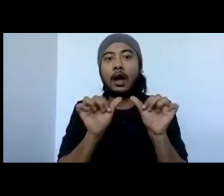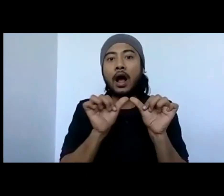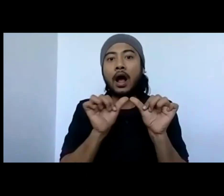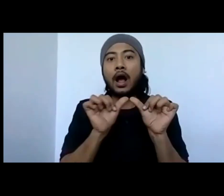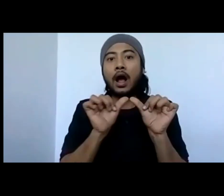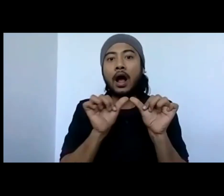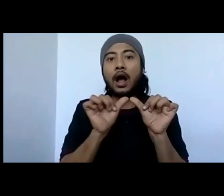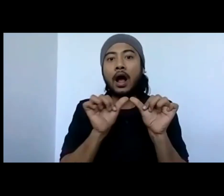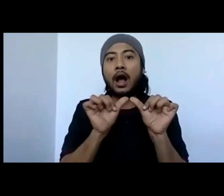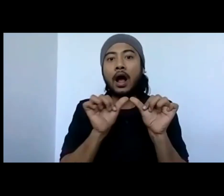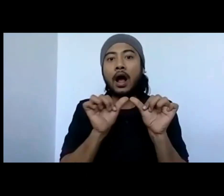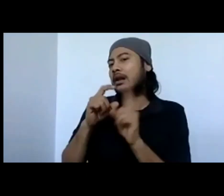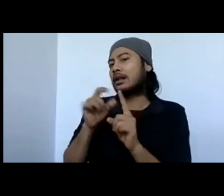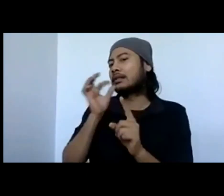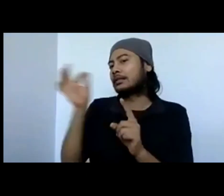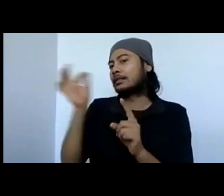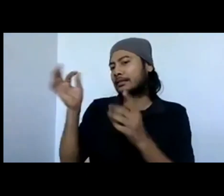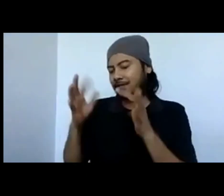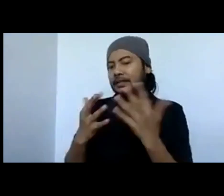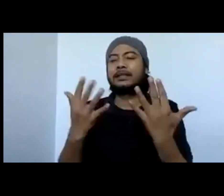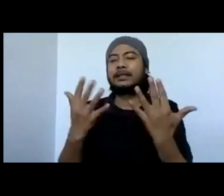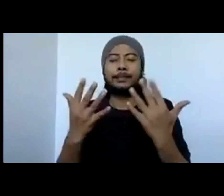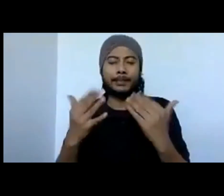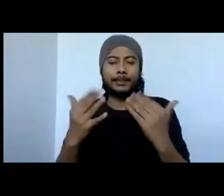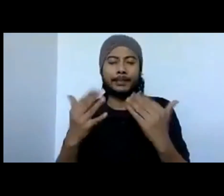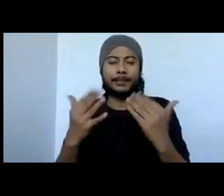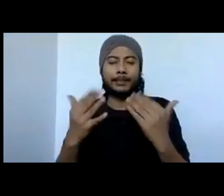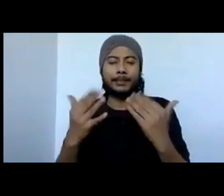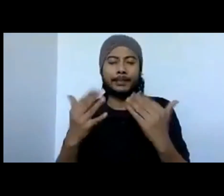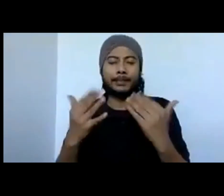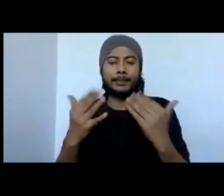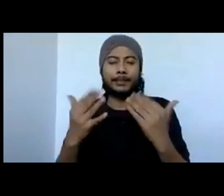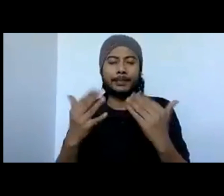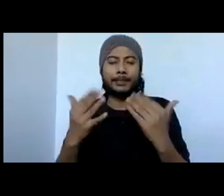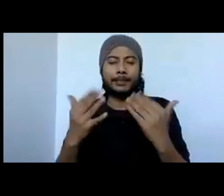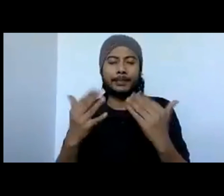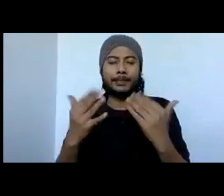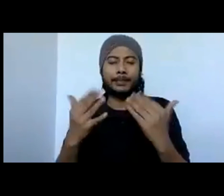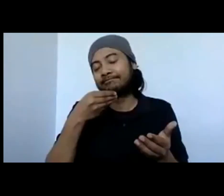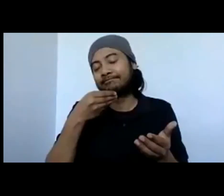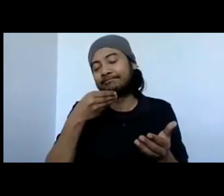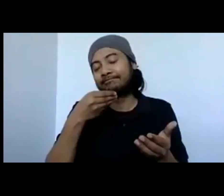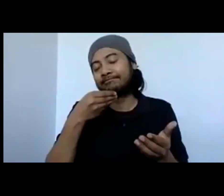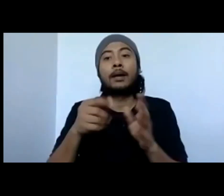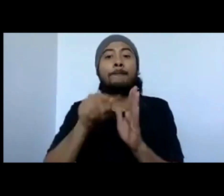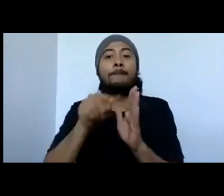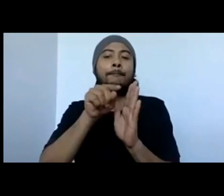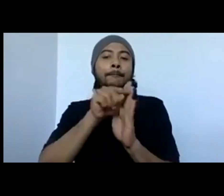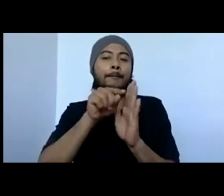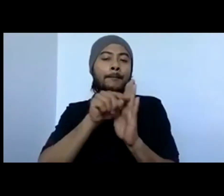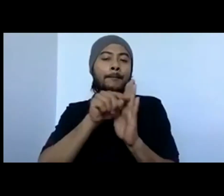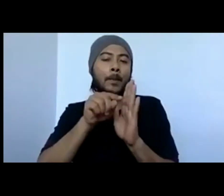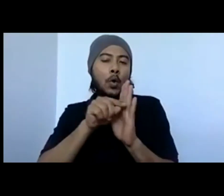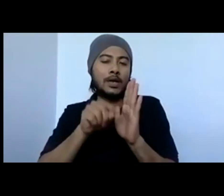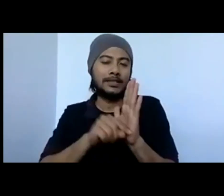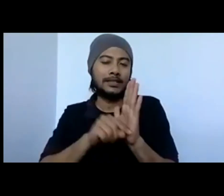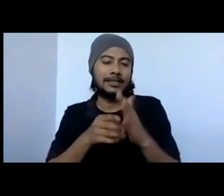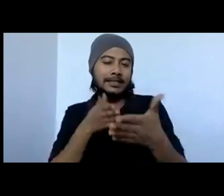without much ado, I would ask you to join us for the second part that is on policy issues